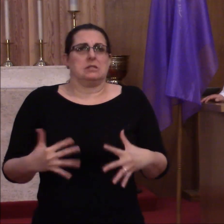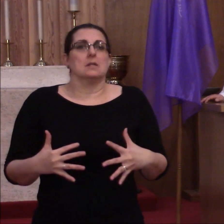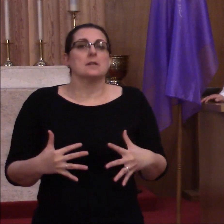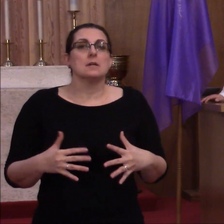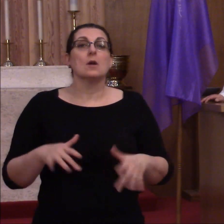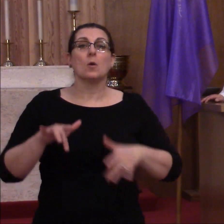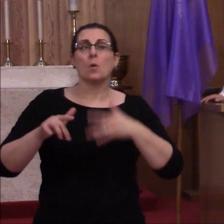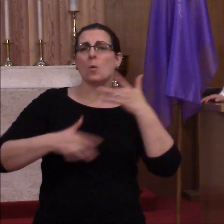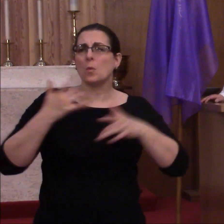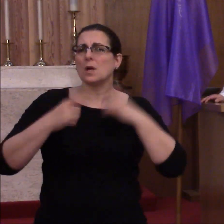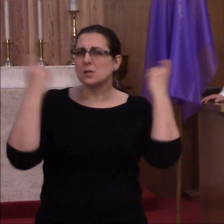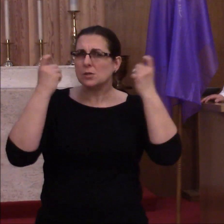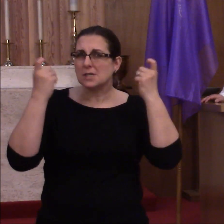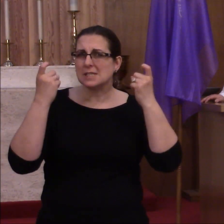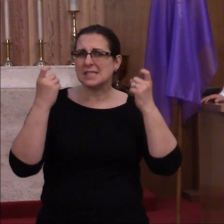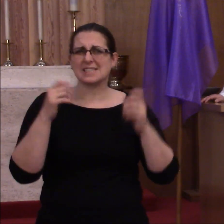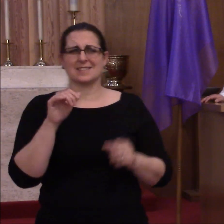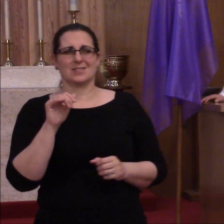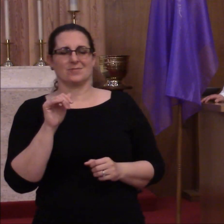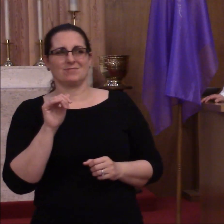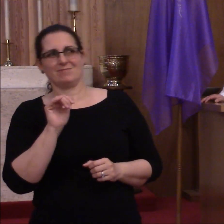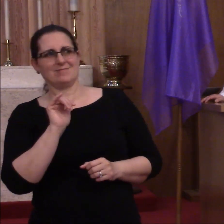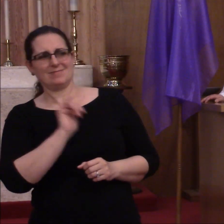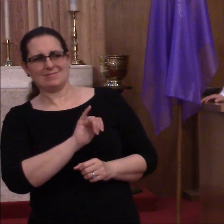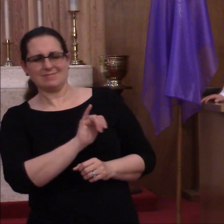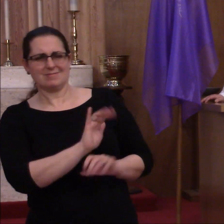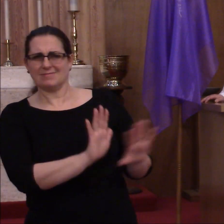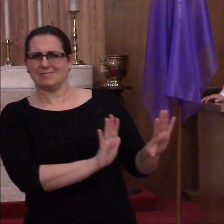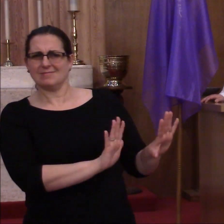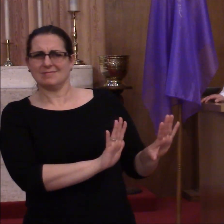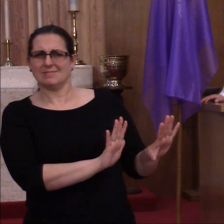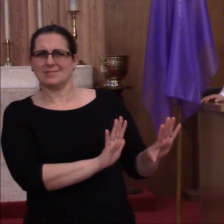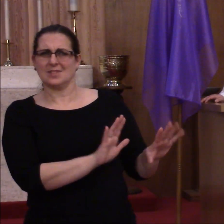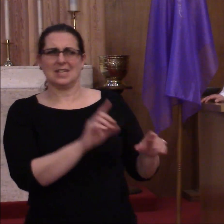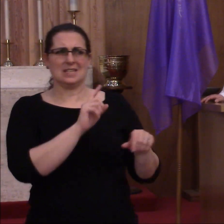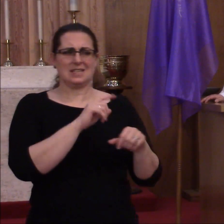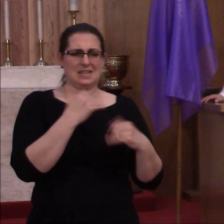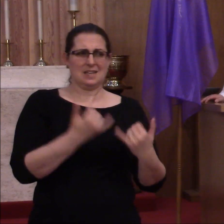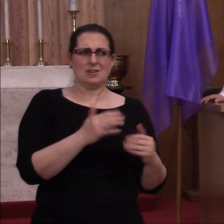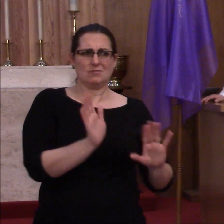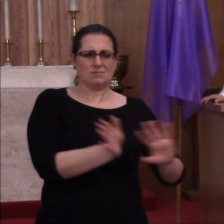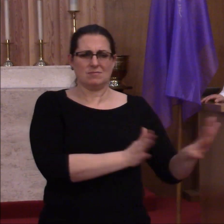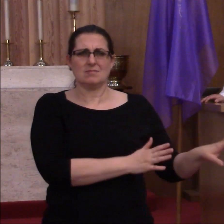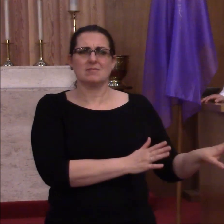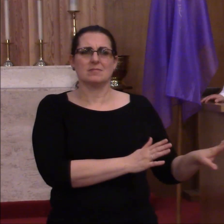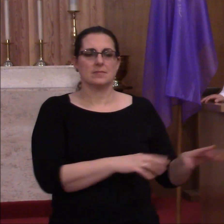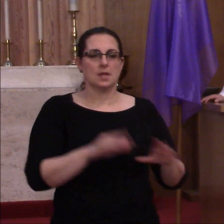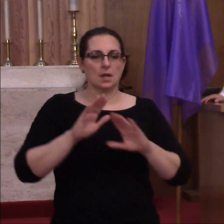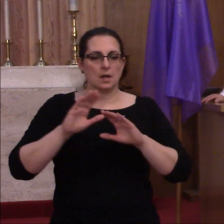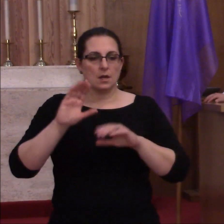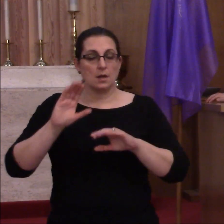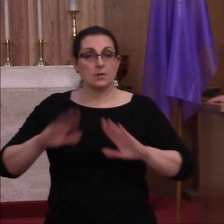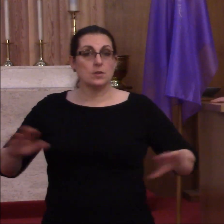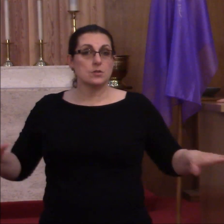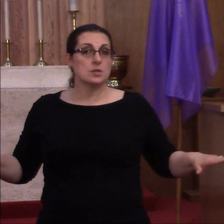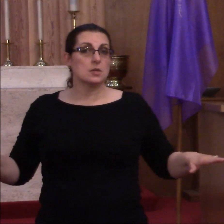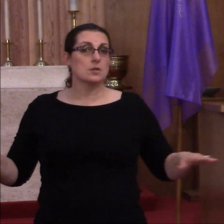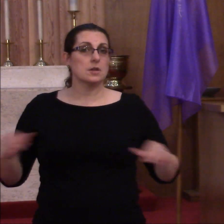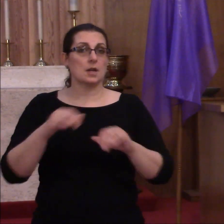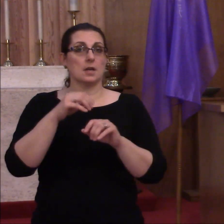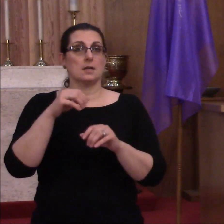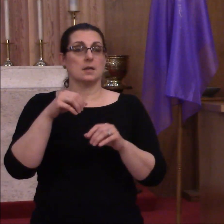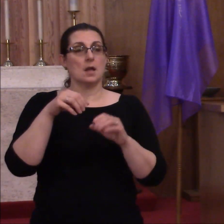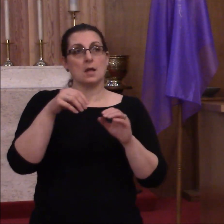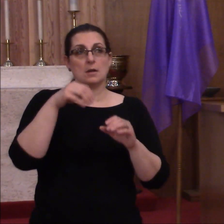Rejoicing seems like the last thing to do at a time like this. The children of Israel, in our Old